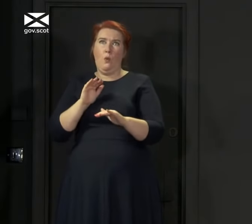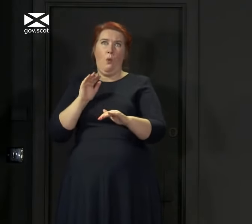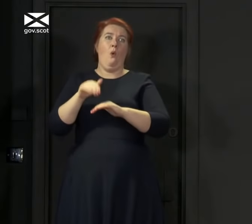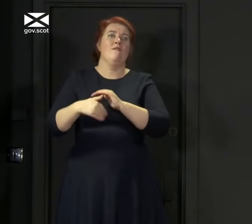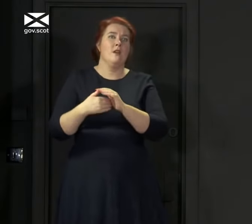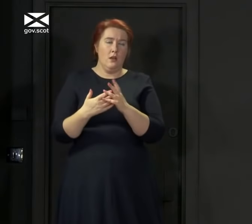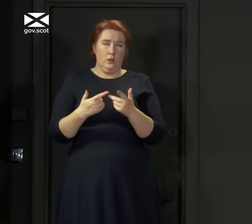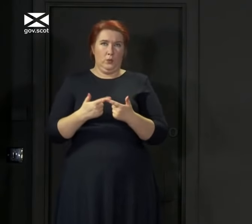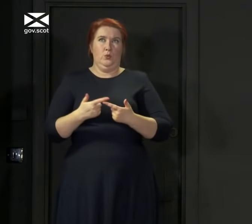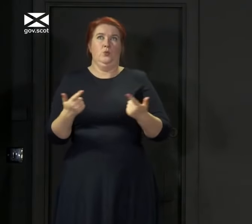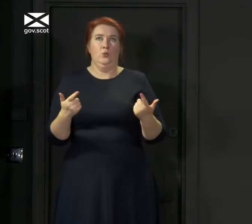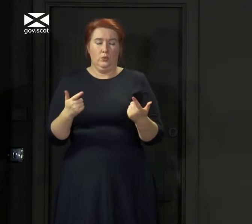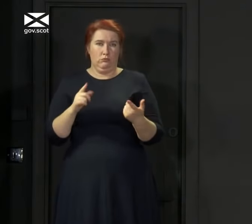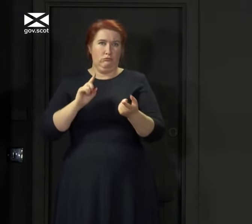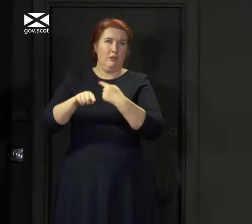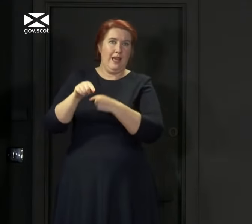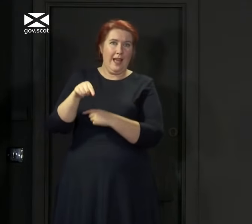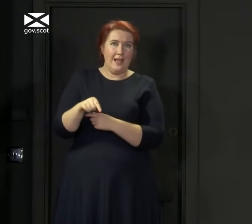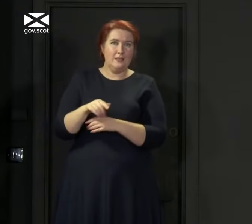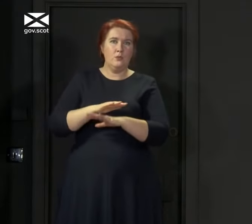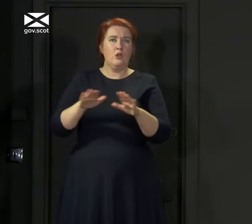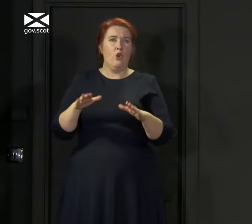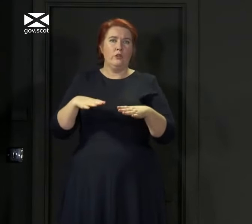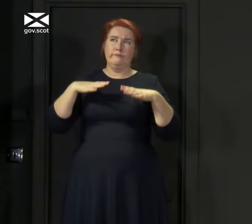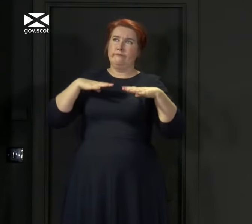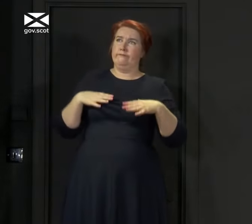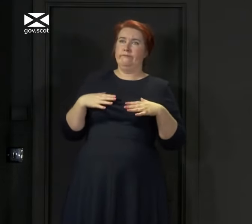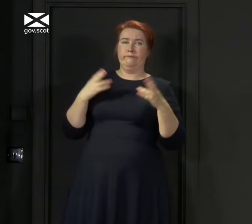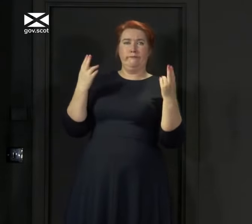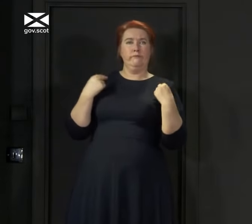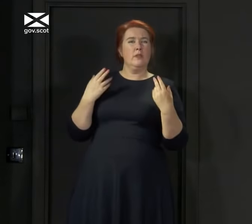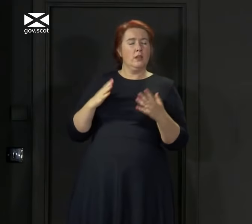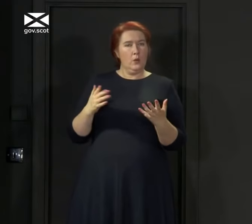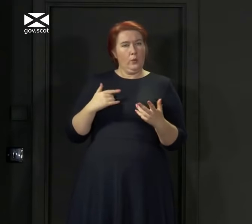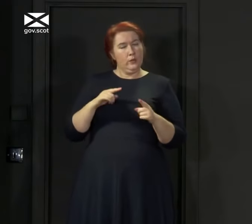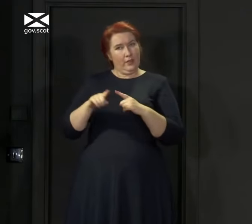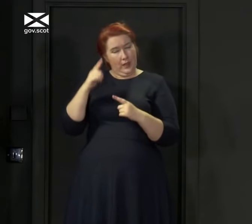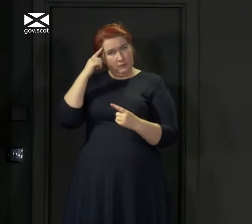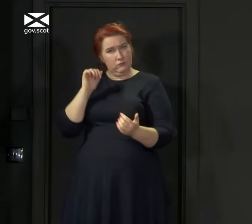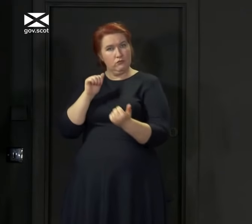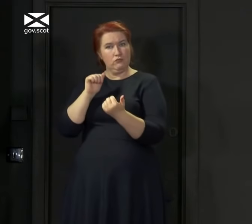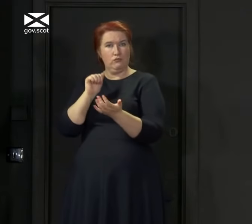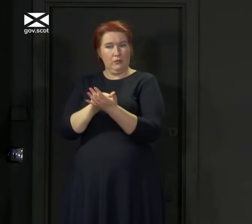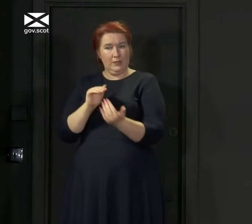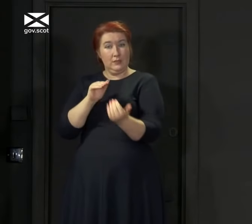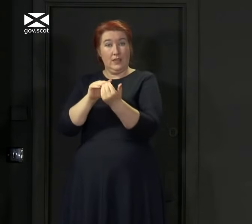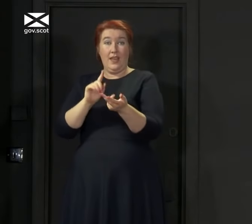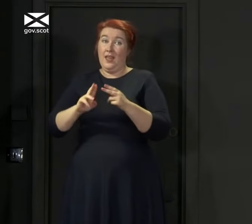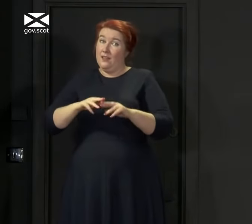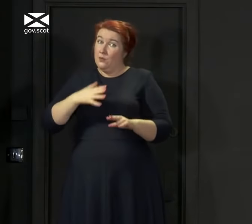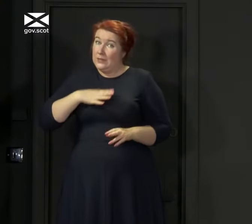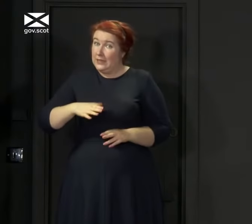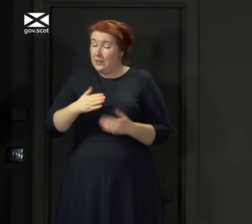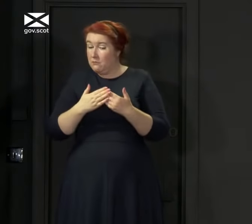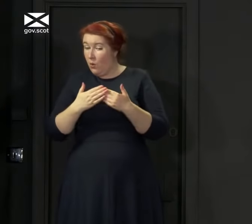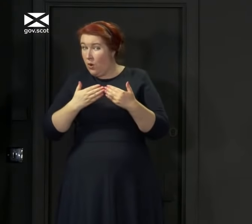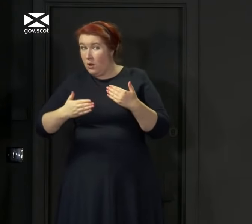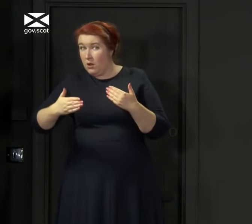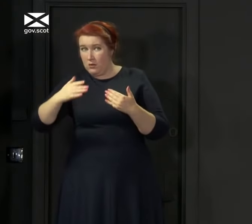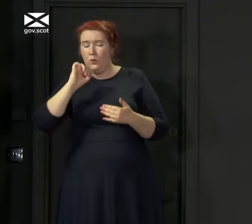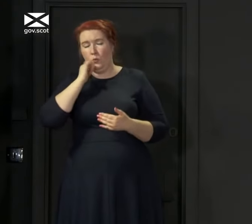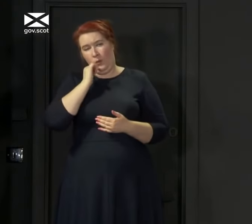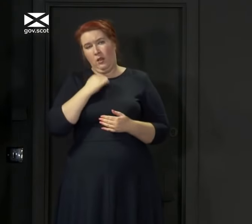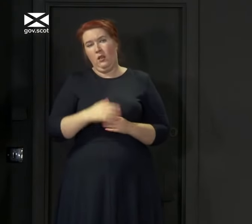situation in the north of England, but nor is it an underreaction. And if we think over the days to come that we need to do more, we will do that. But